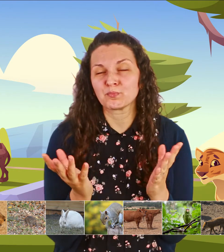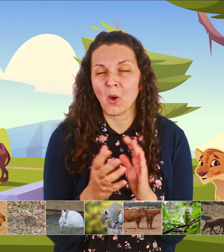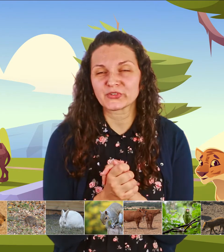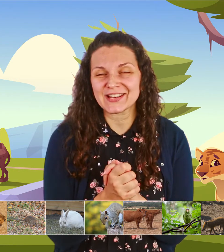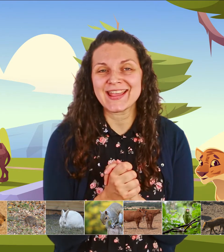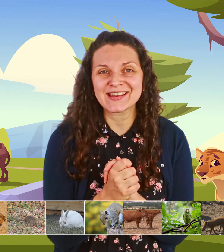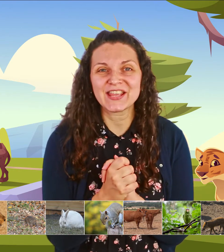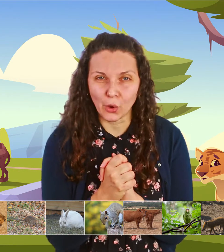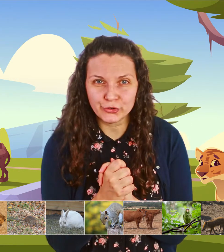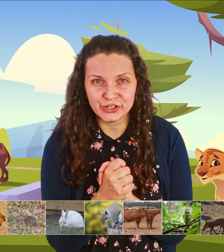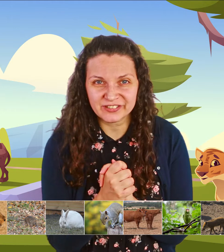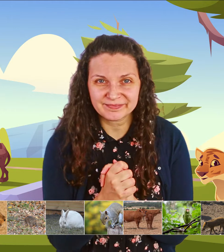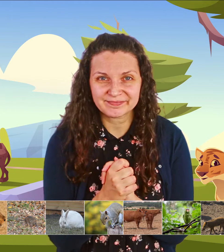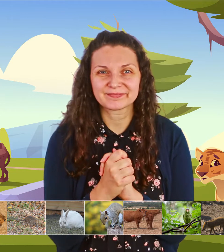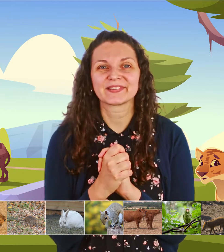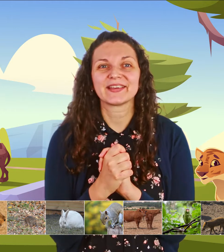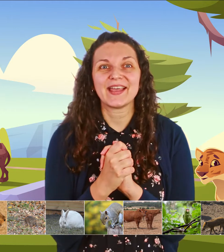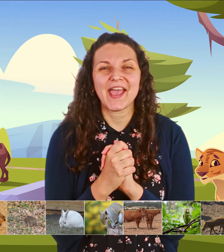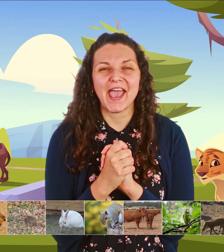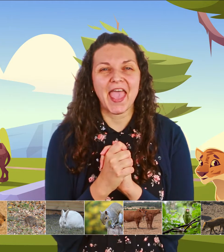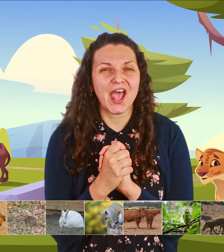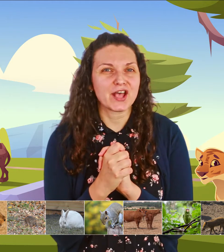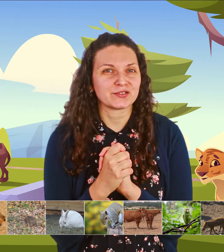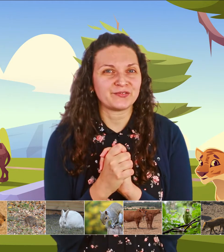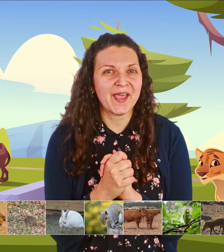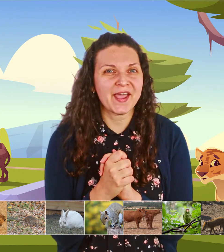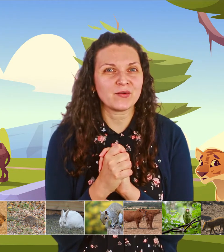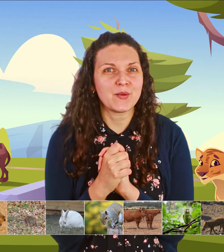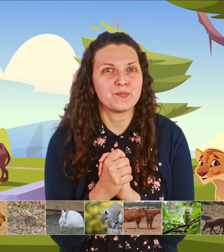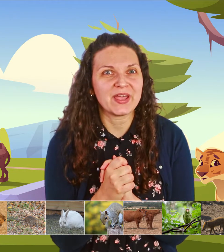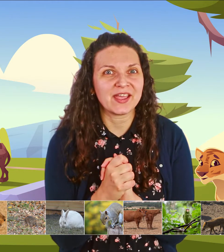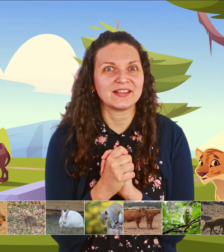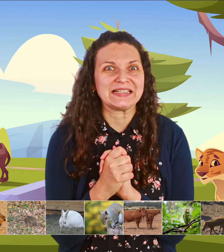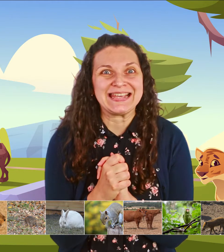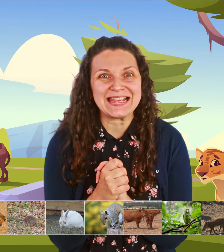mostly in the ocean and has very big teeth